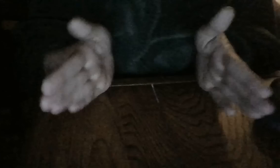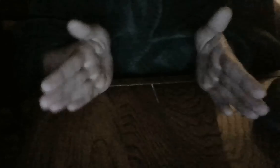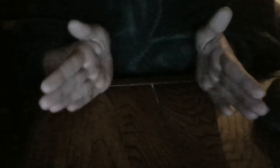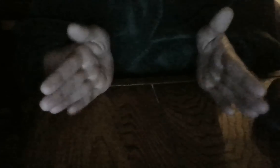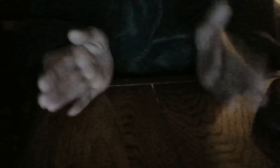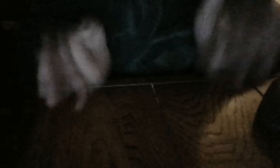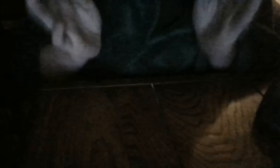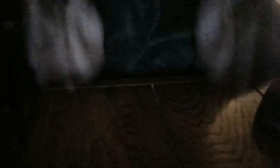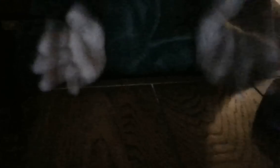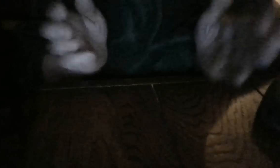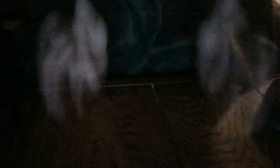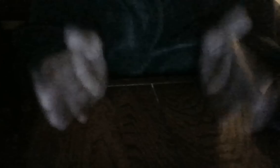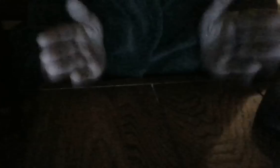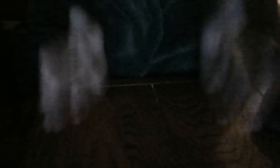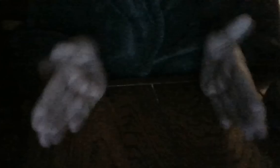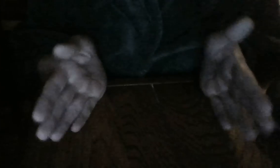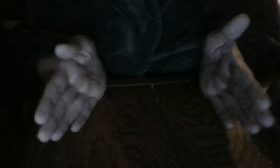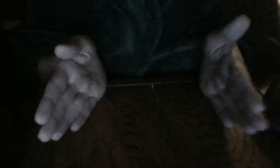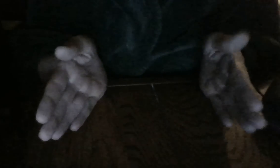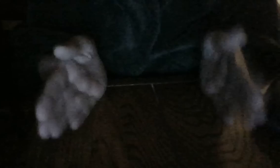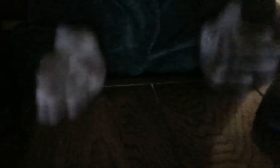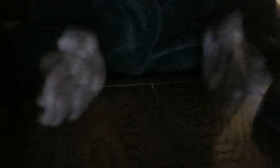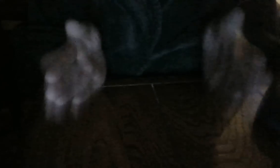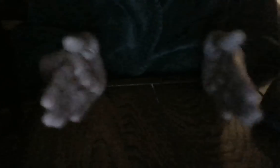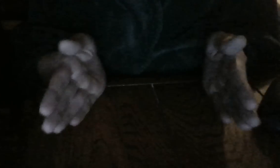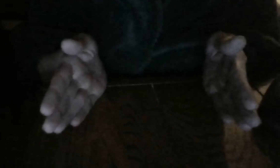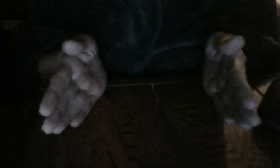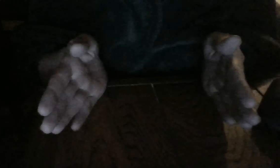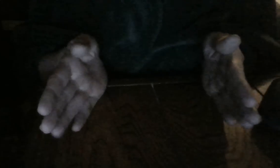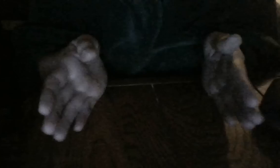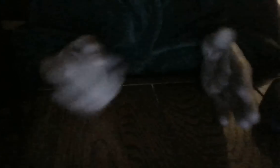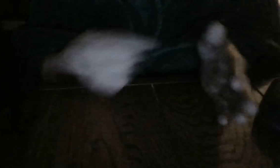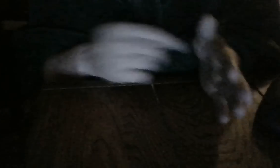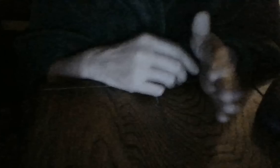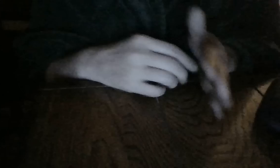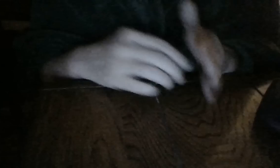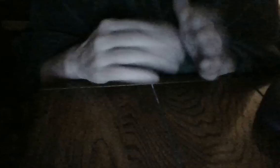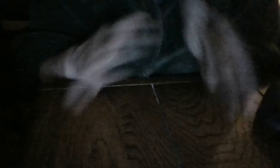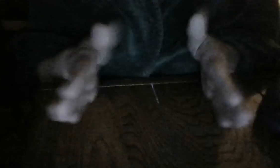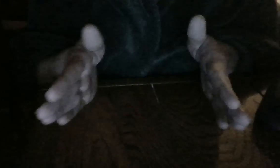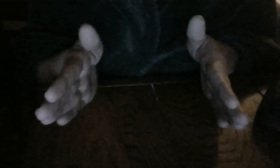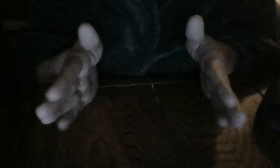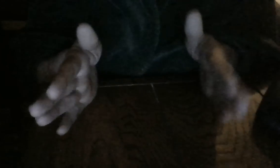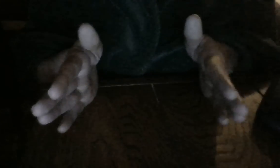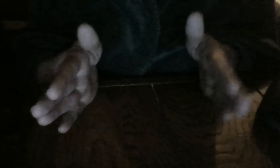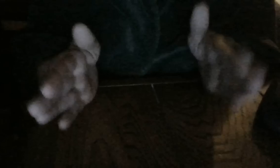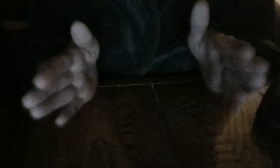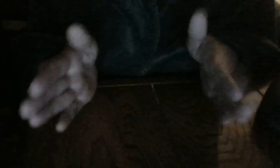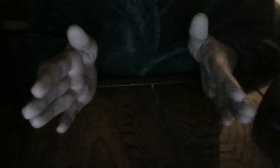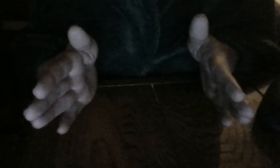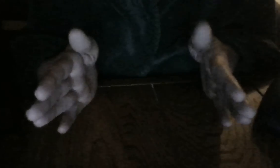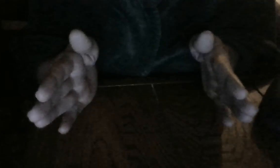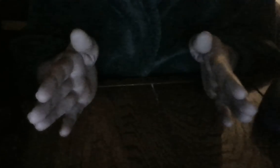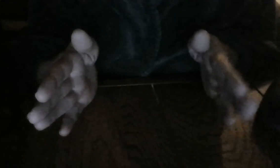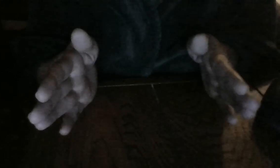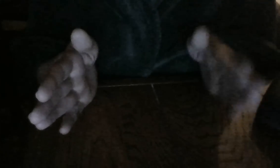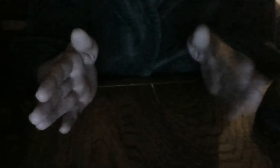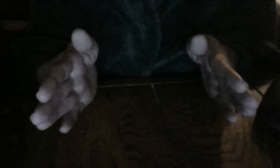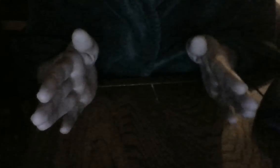sister, I heard intentionally, intentionally, I heard stole her vacation pay from another